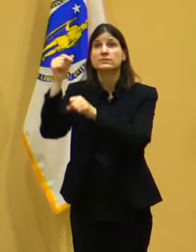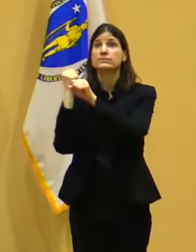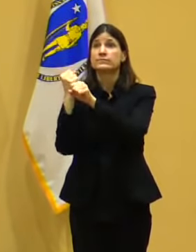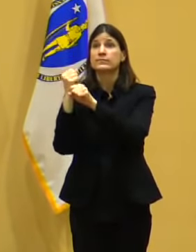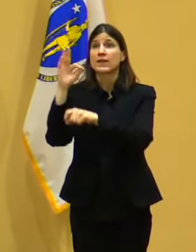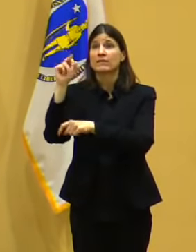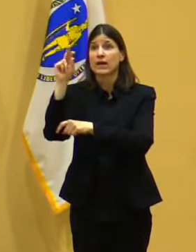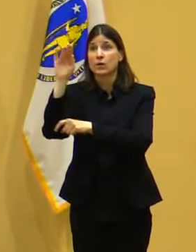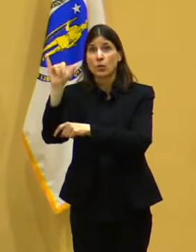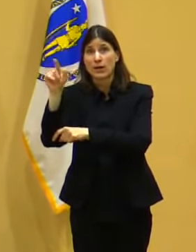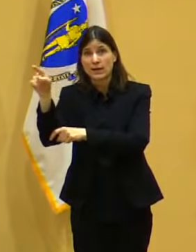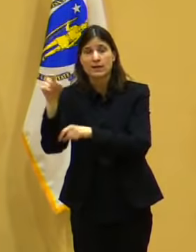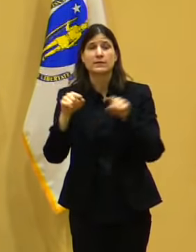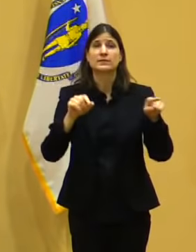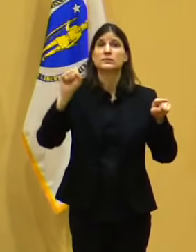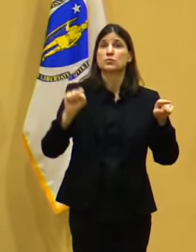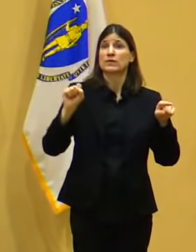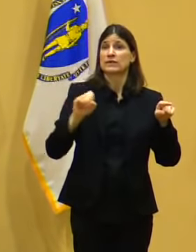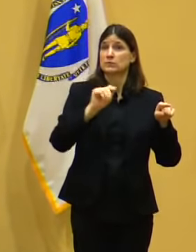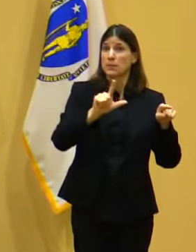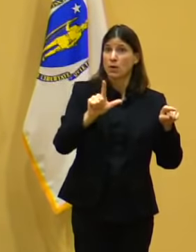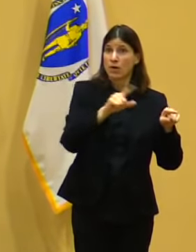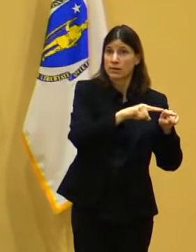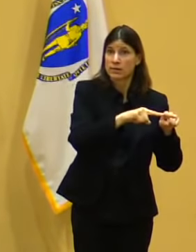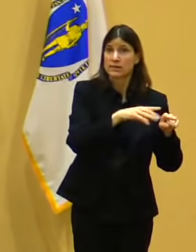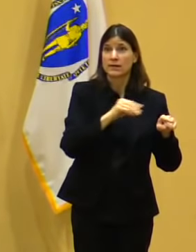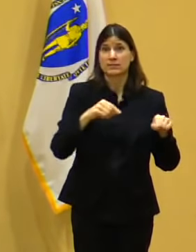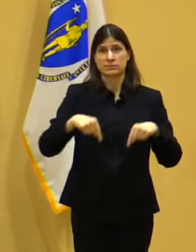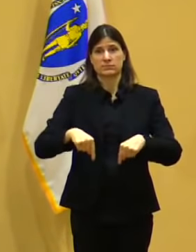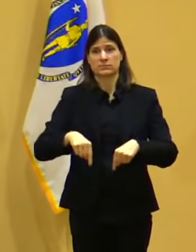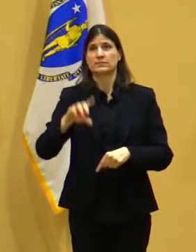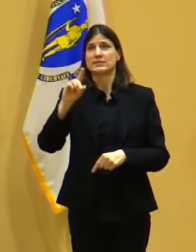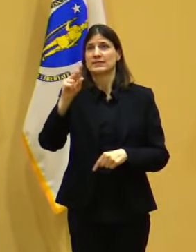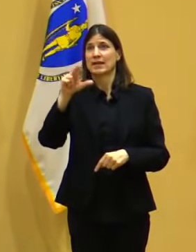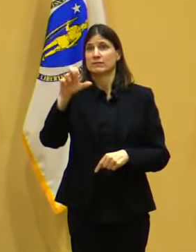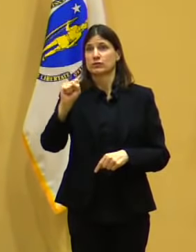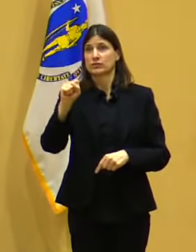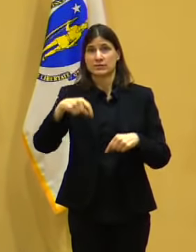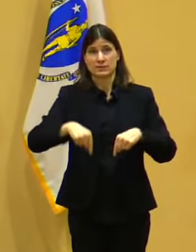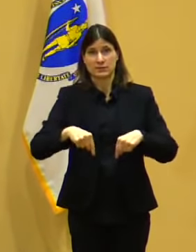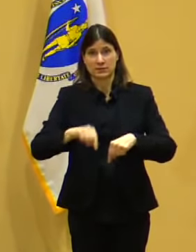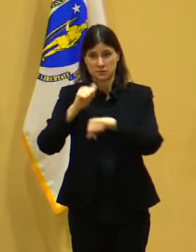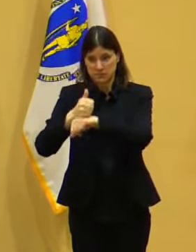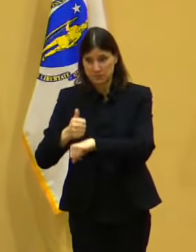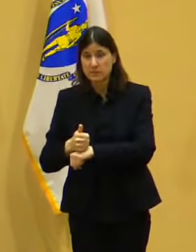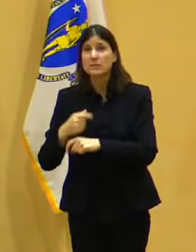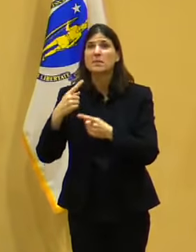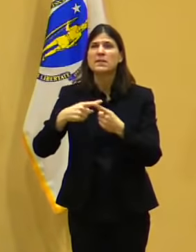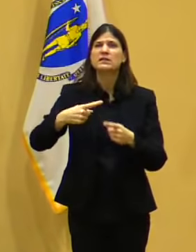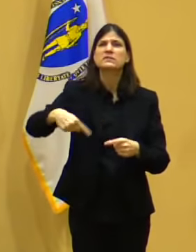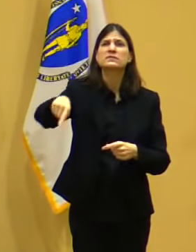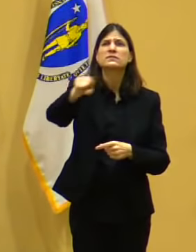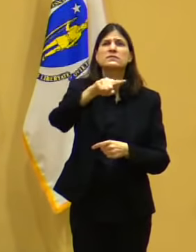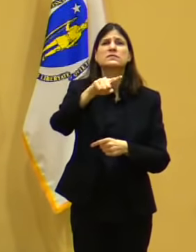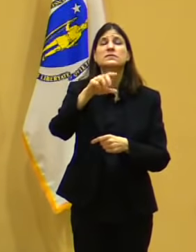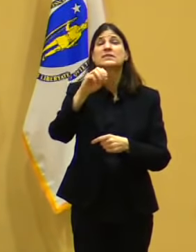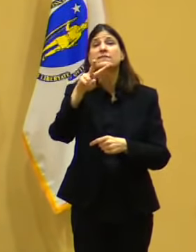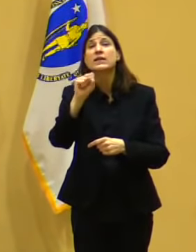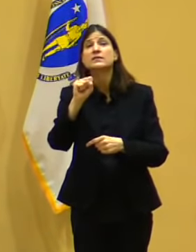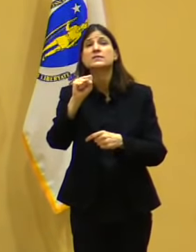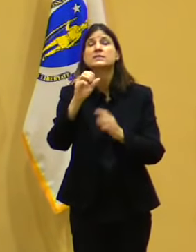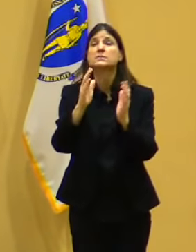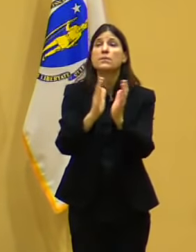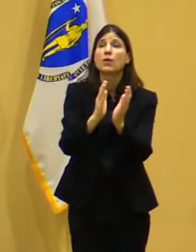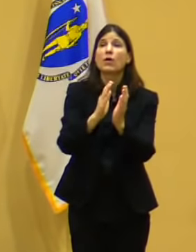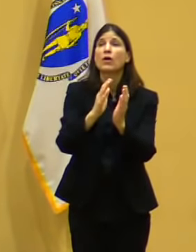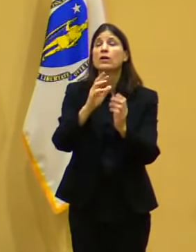week, over 50,000 pharmacy appointments will be added on a regular daily basis. This includes 21,000 appointments at